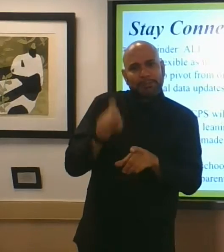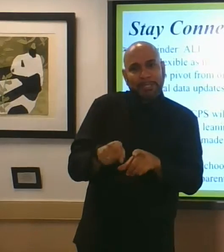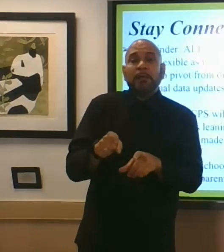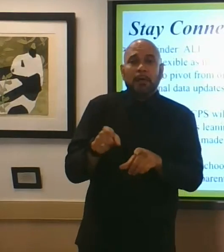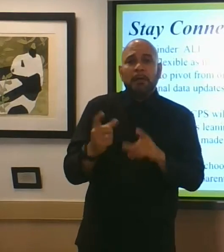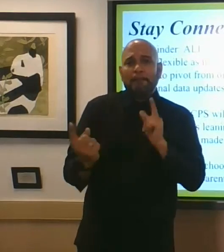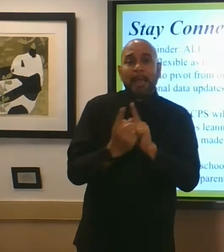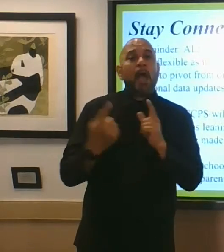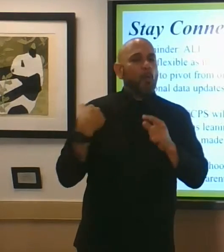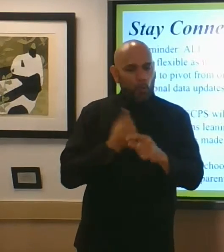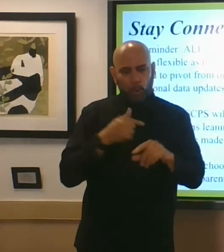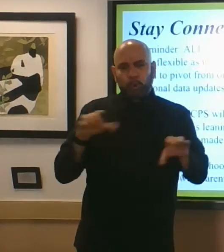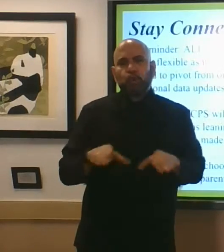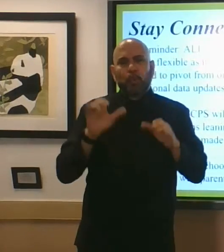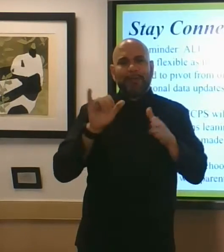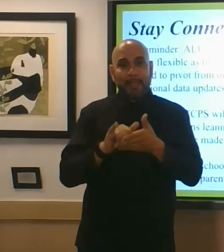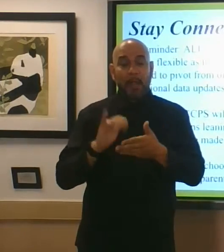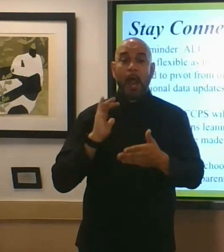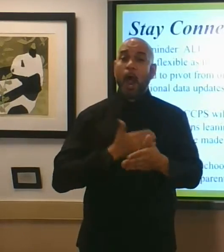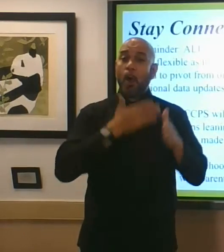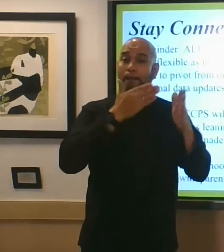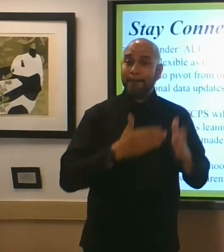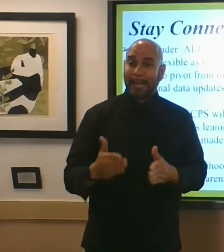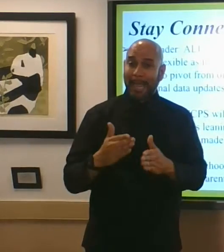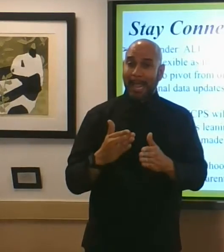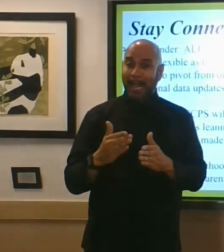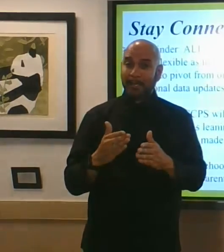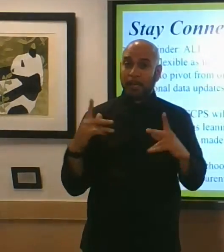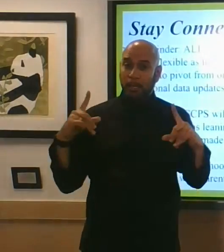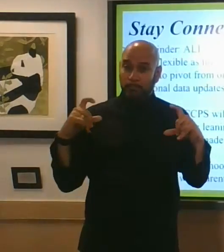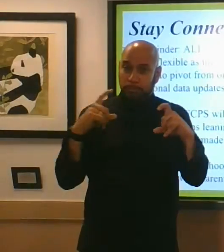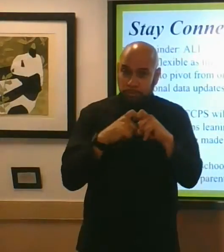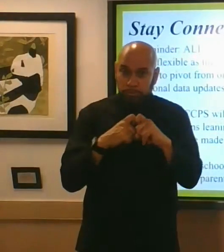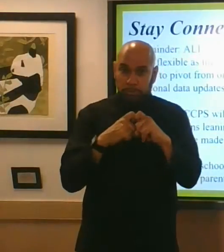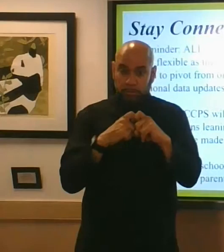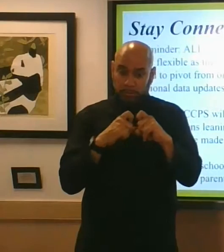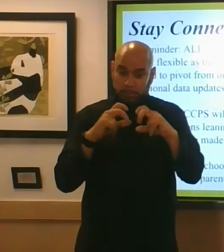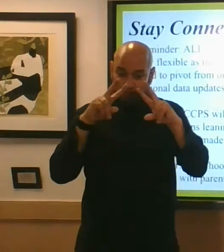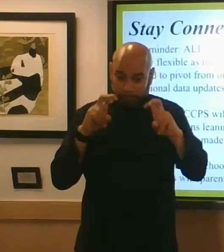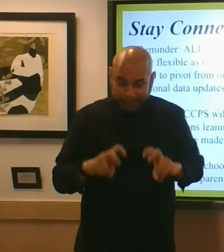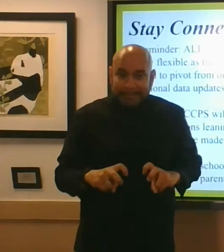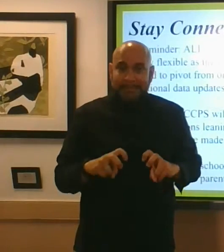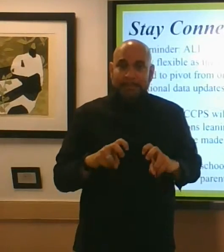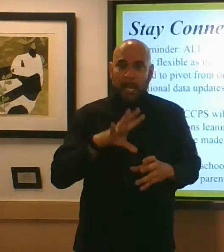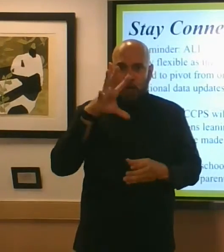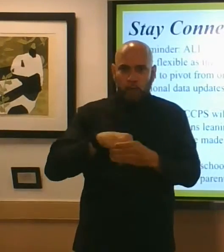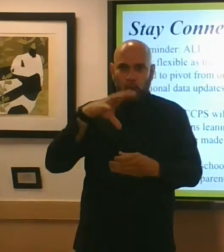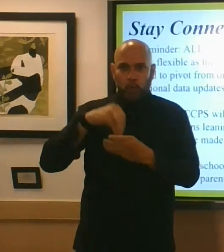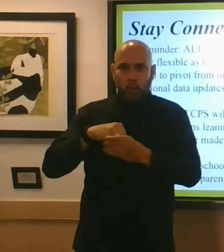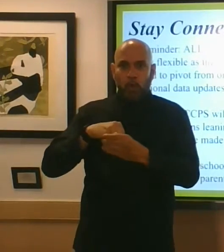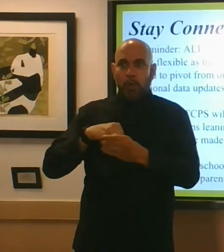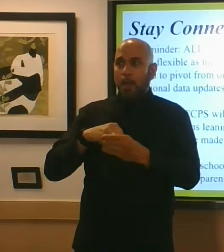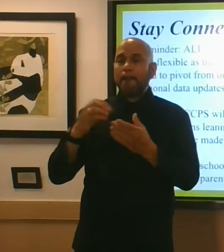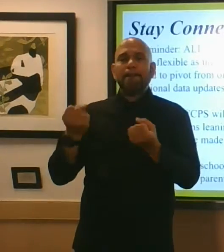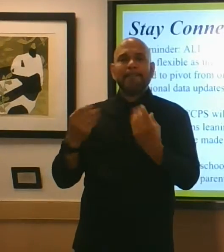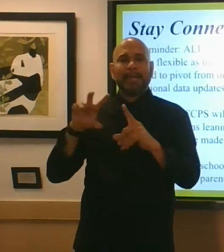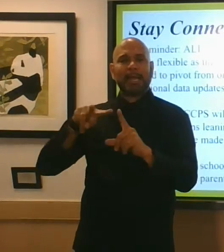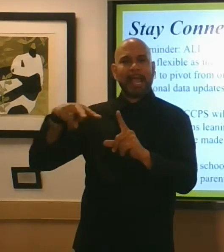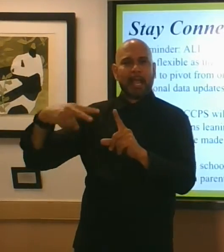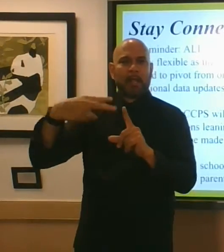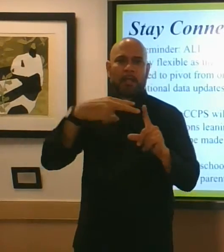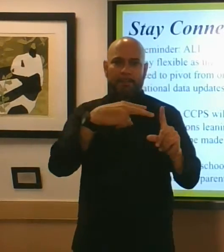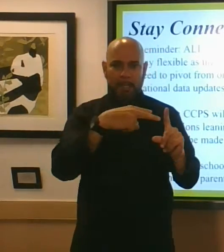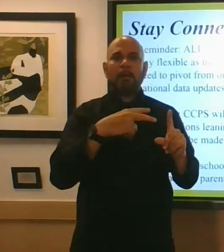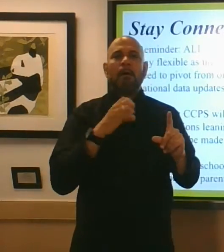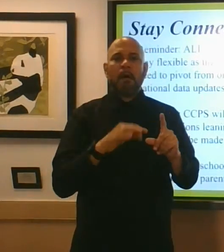and so our plan is very comprehensive it is inclusive of many aspects of schooling that are critical